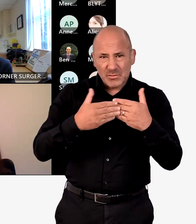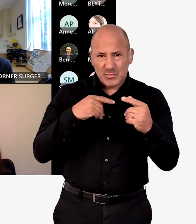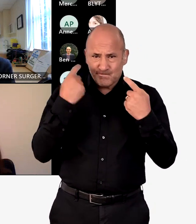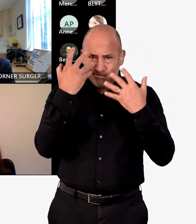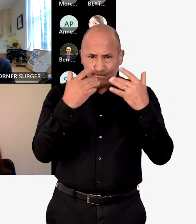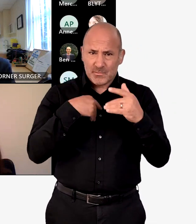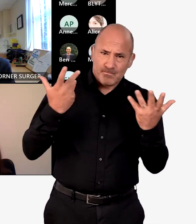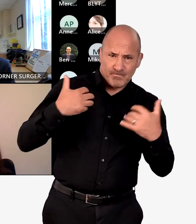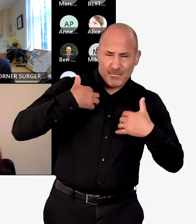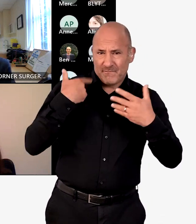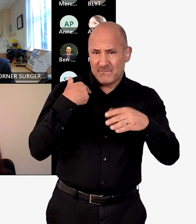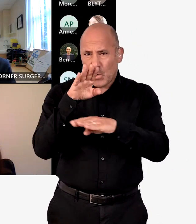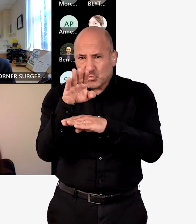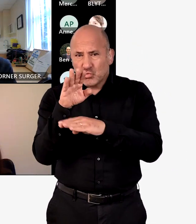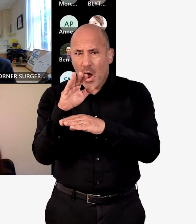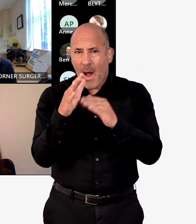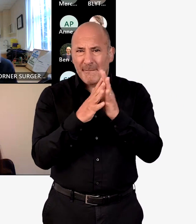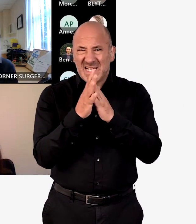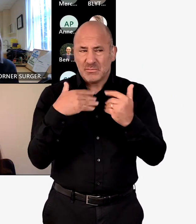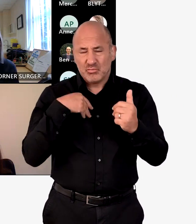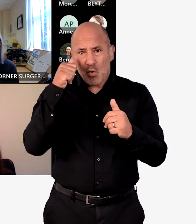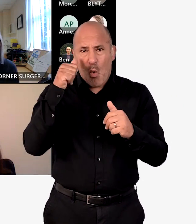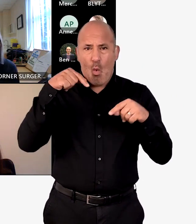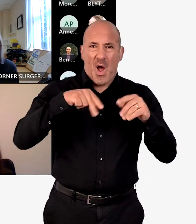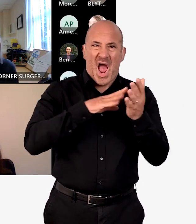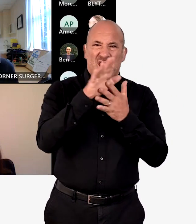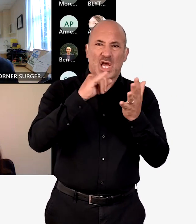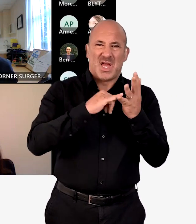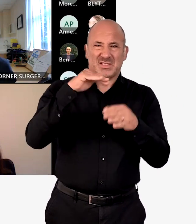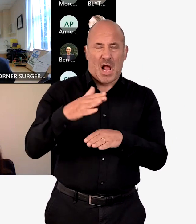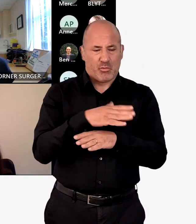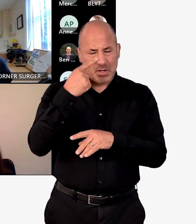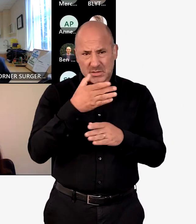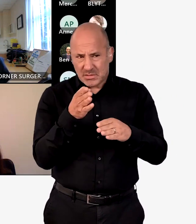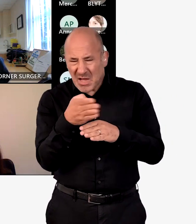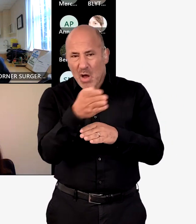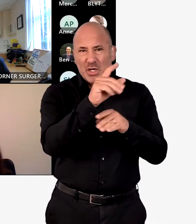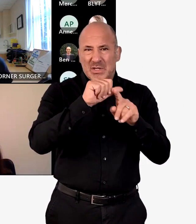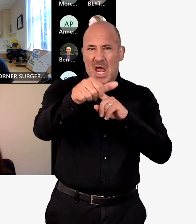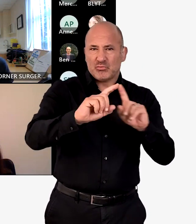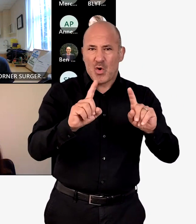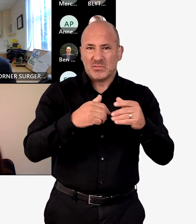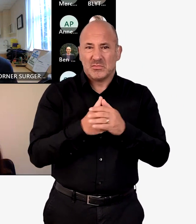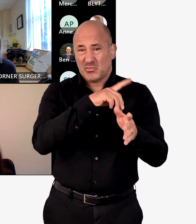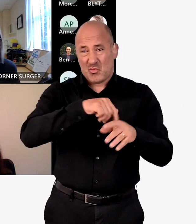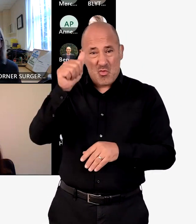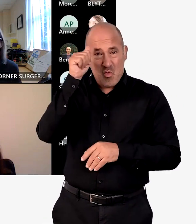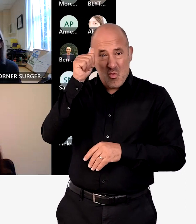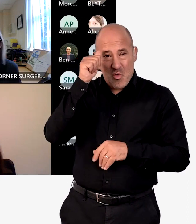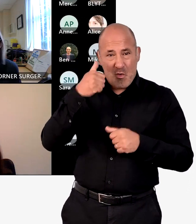we think about and set out our ambitions for the future and therefore the direction for the NHS in South West London. And as you will